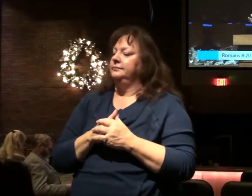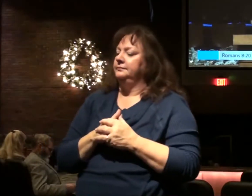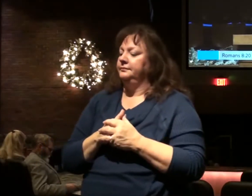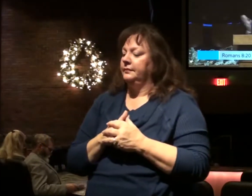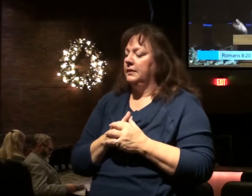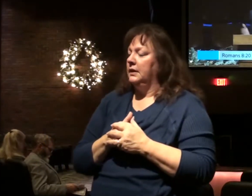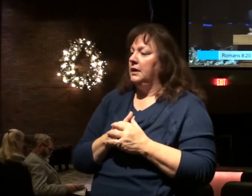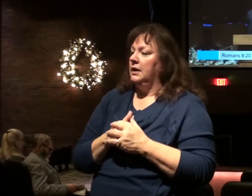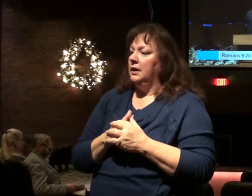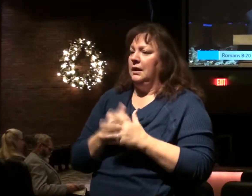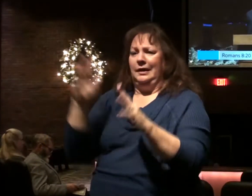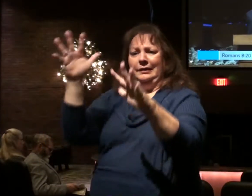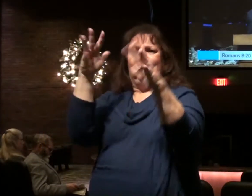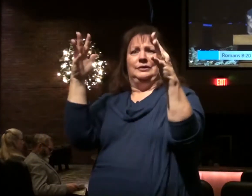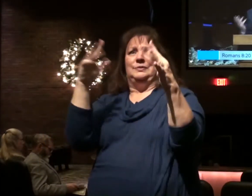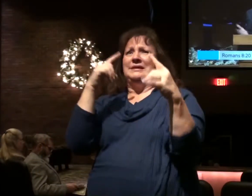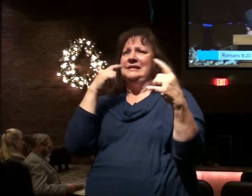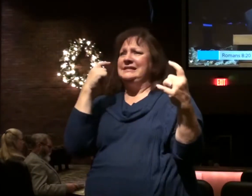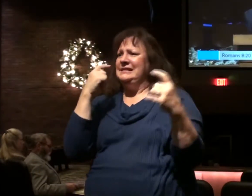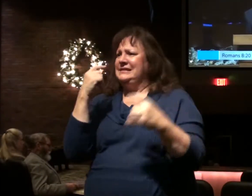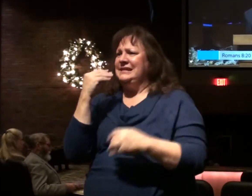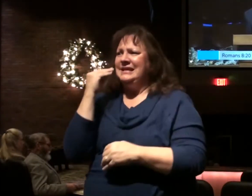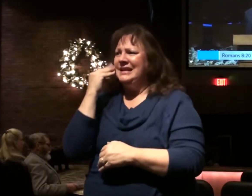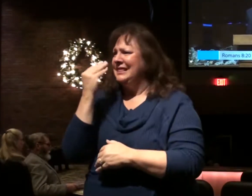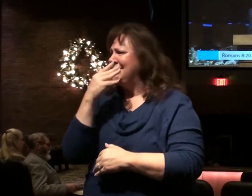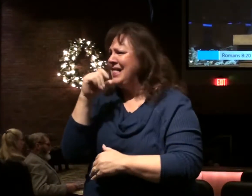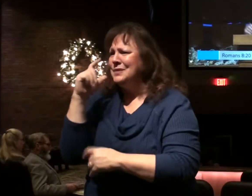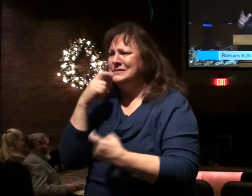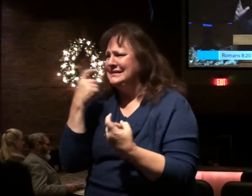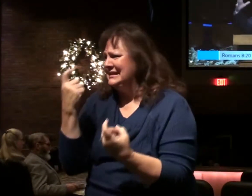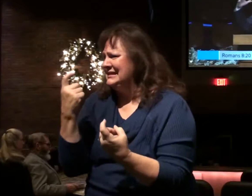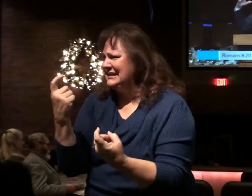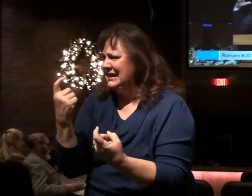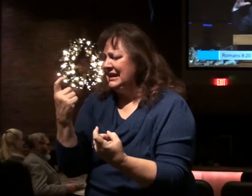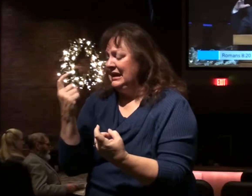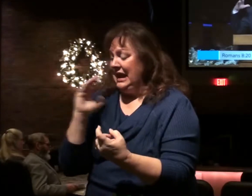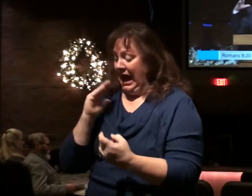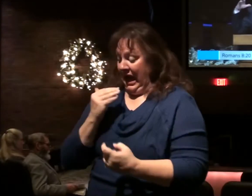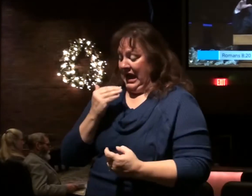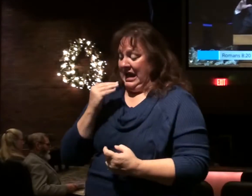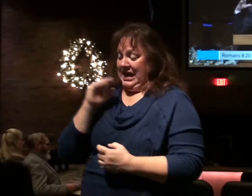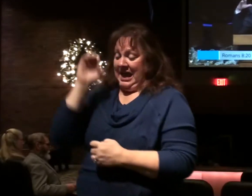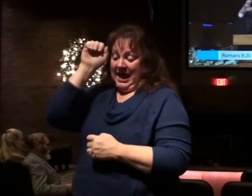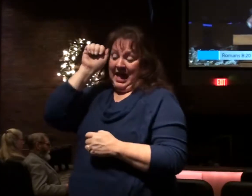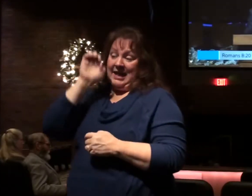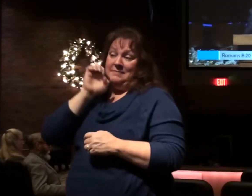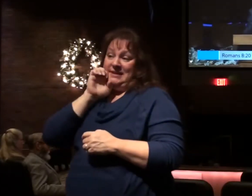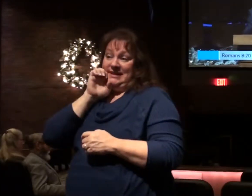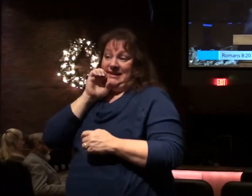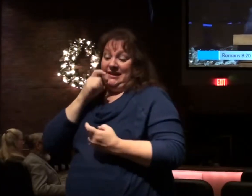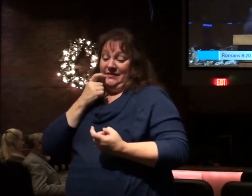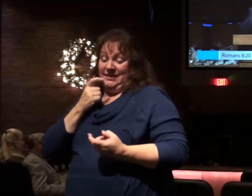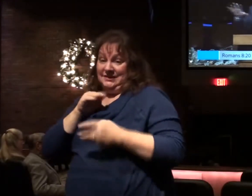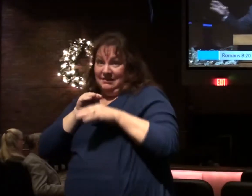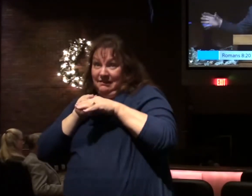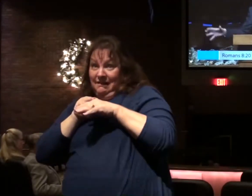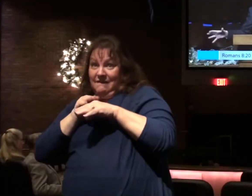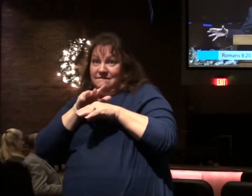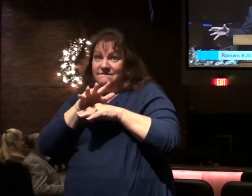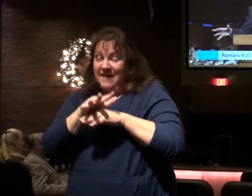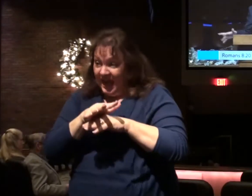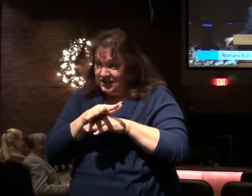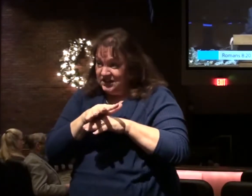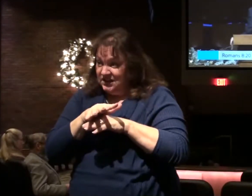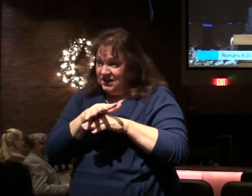In other words, the trees didn't sin, the flowers didn't sin, but the effect of sin has